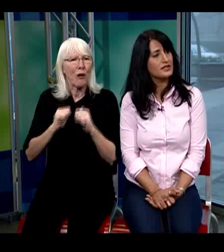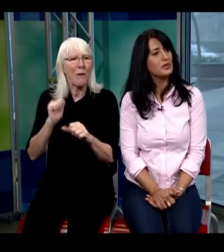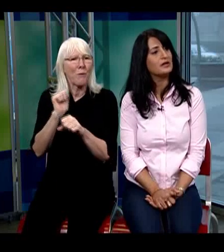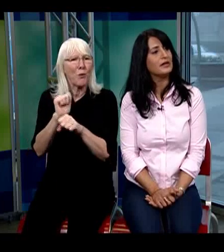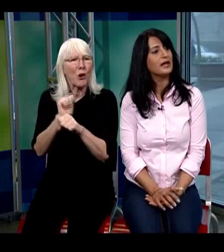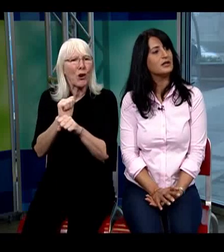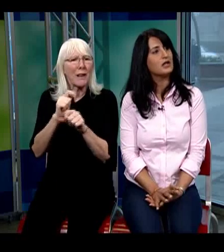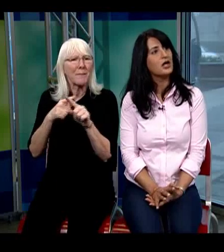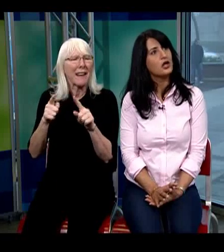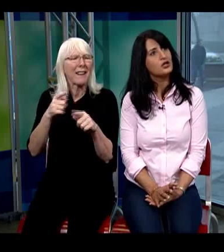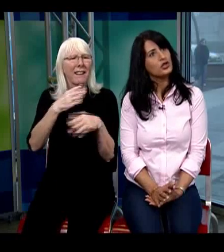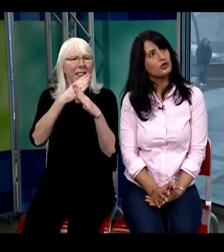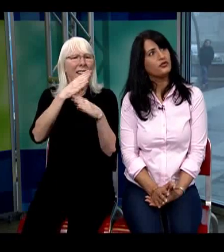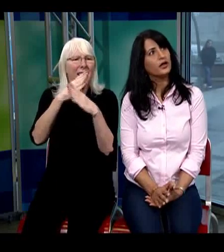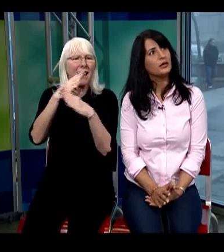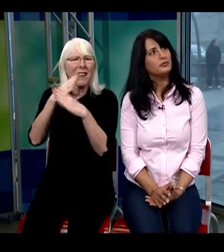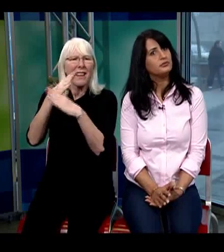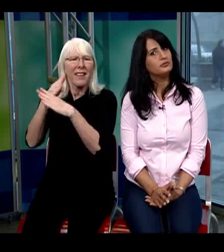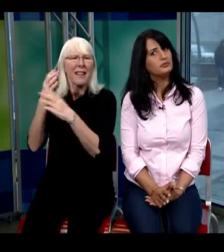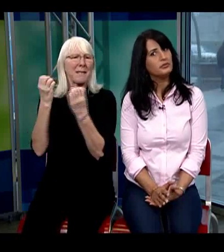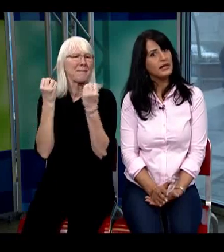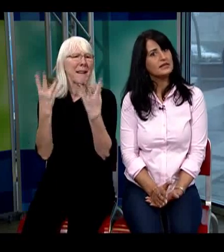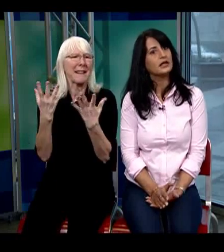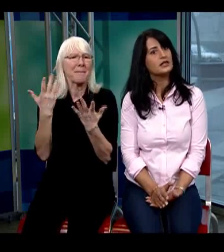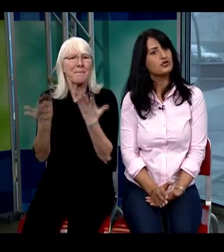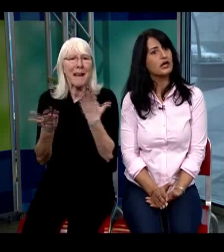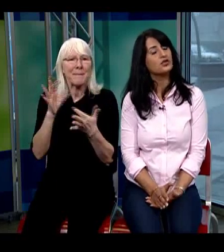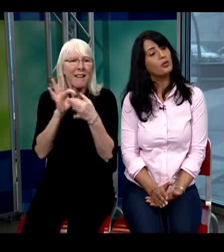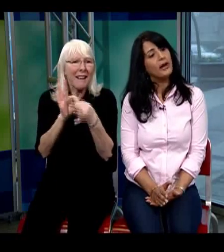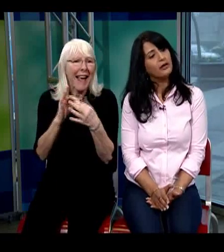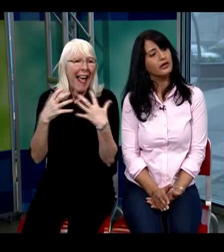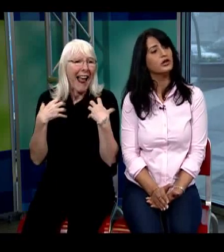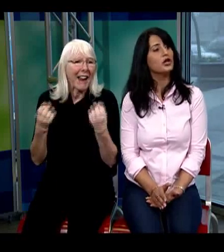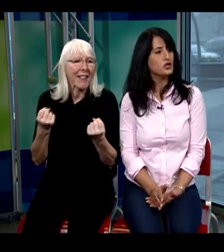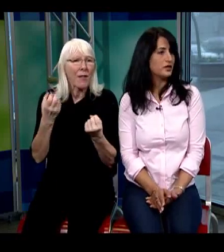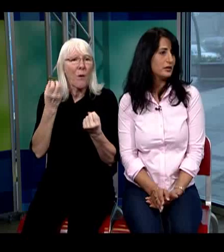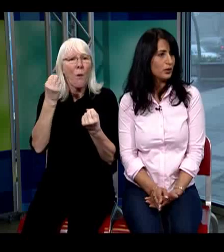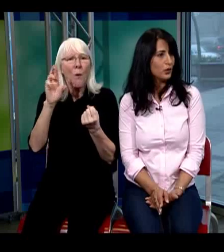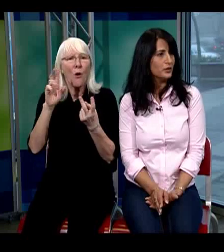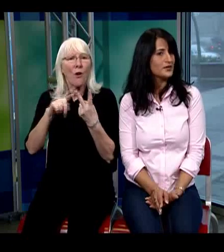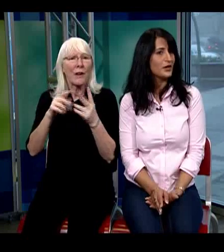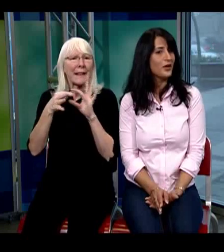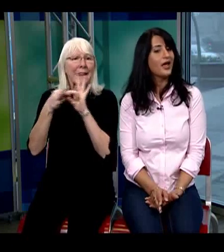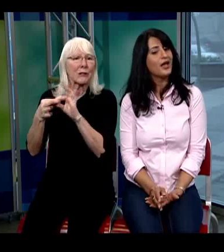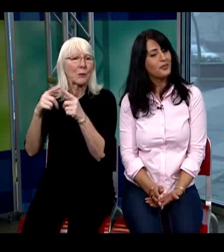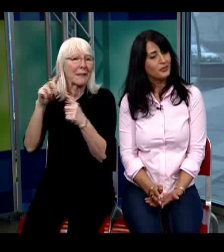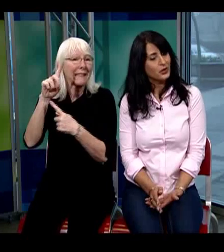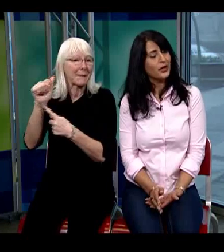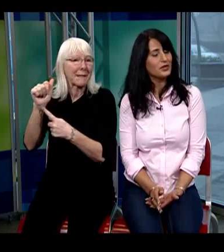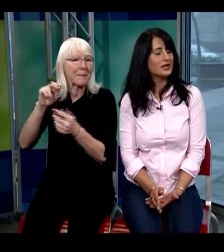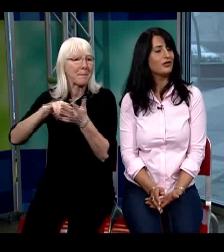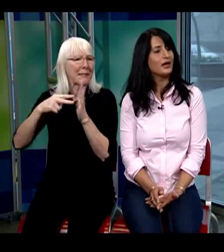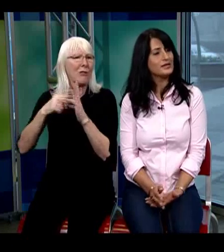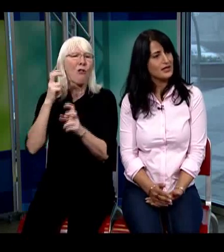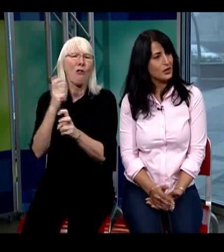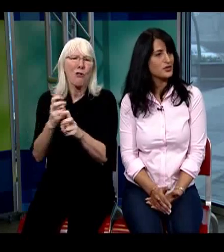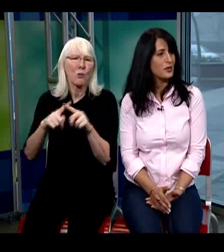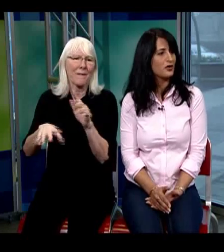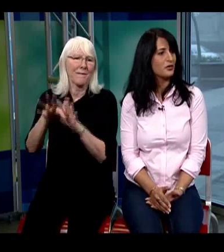disability that sort of is a constraint or barrier to their employment. So working with the Deaf clients is also part of my